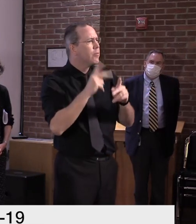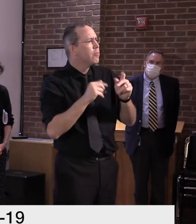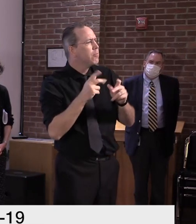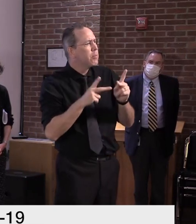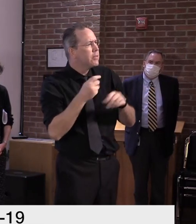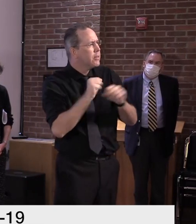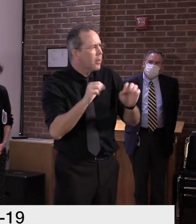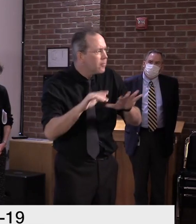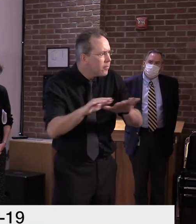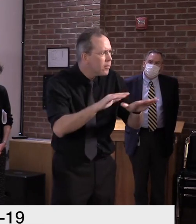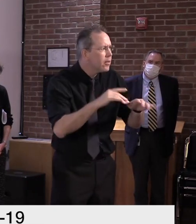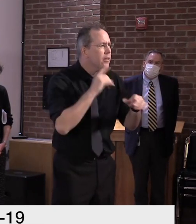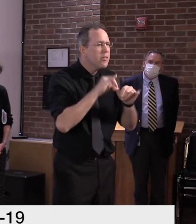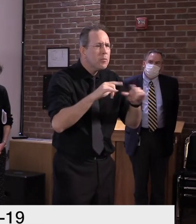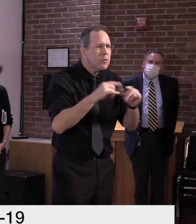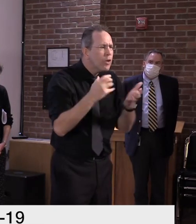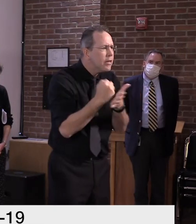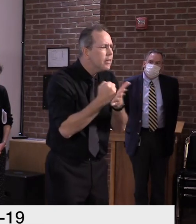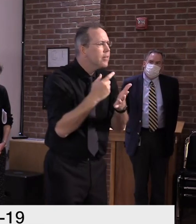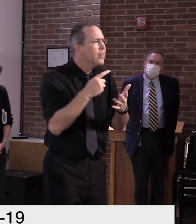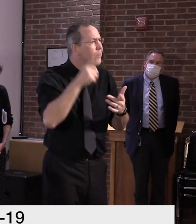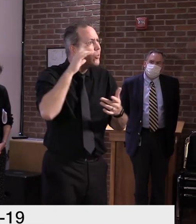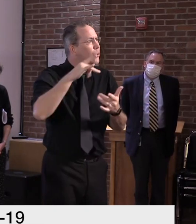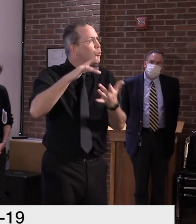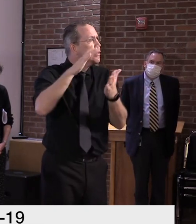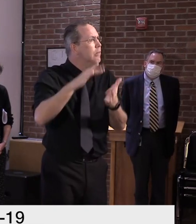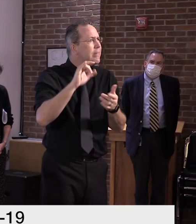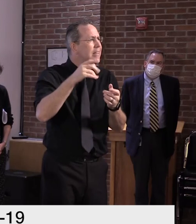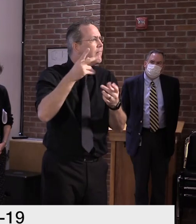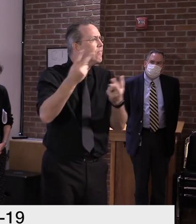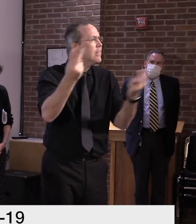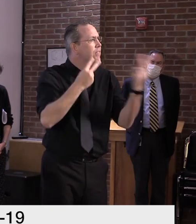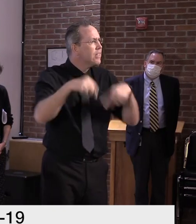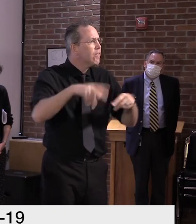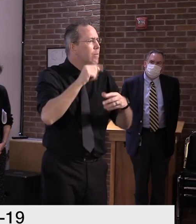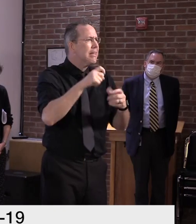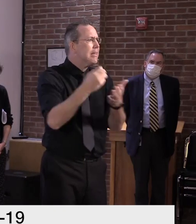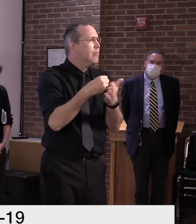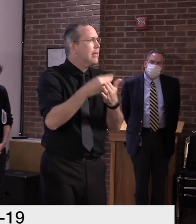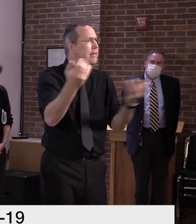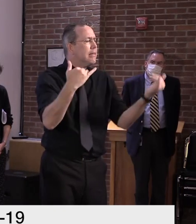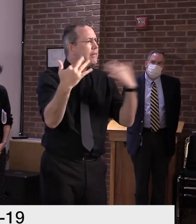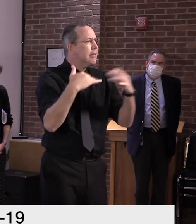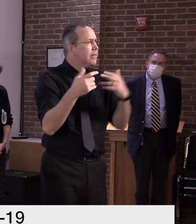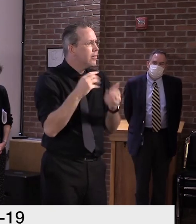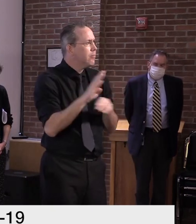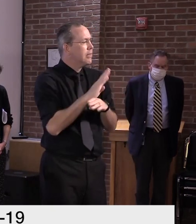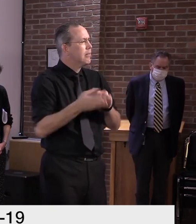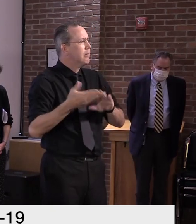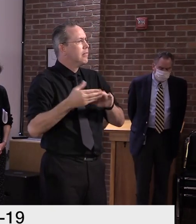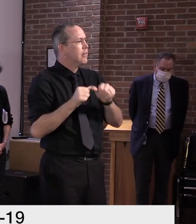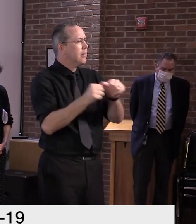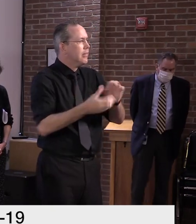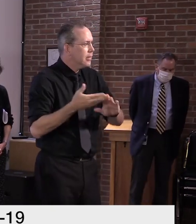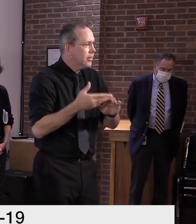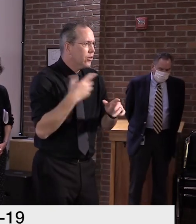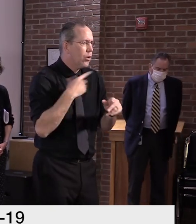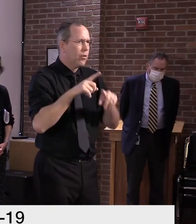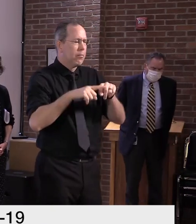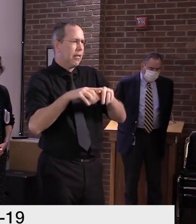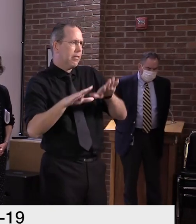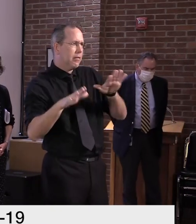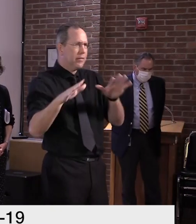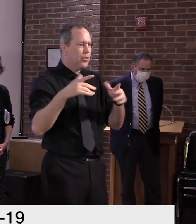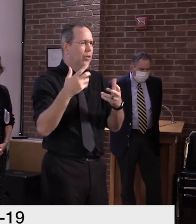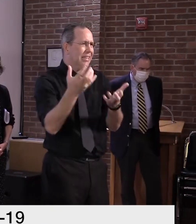with the important tourism industry that's critical to our economy overall. And we continue to see the map respond in that way.